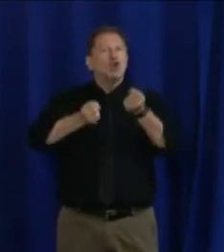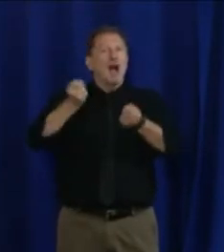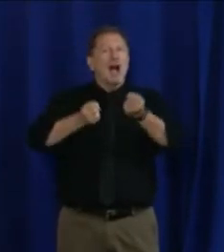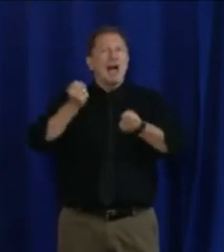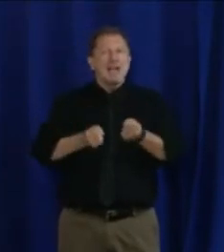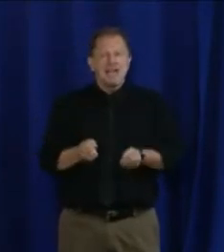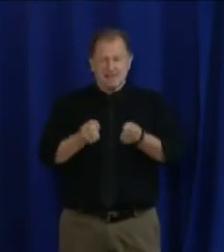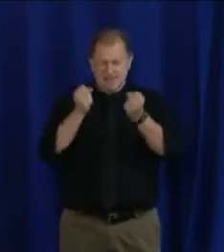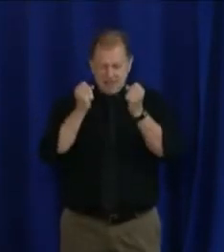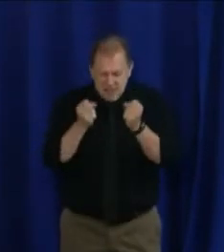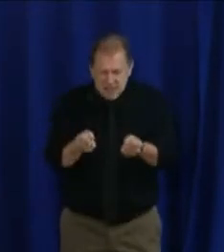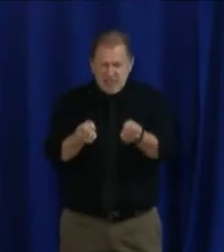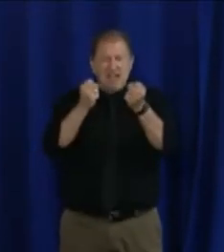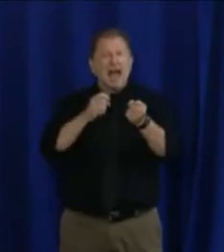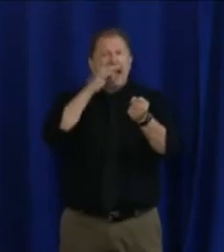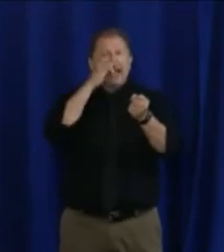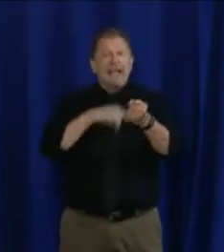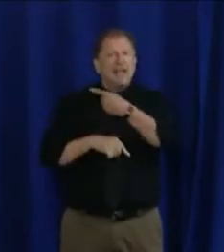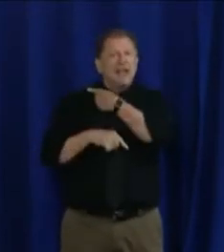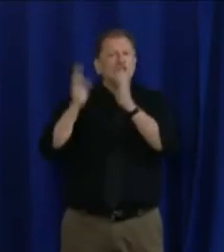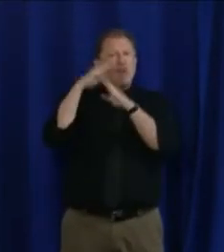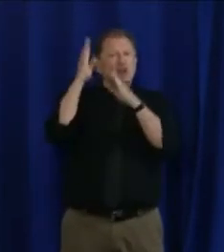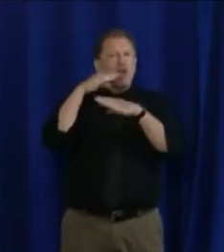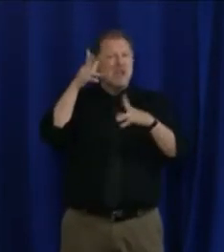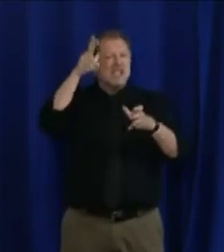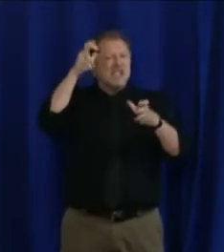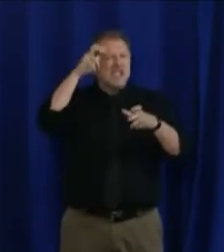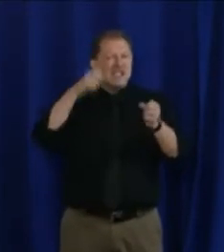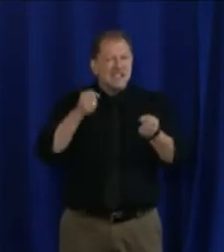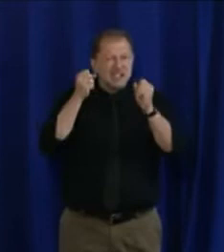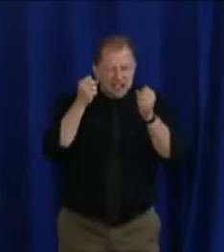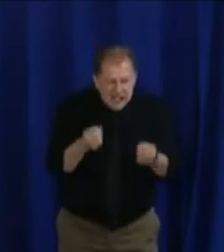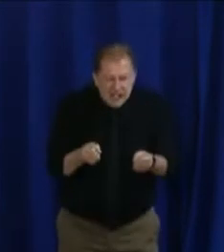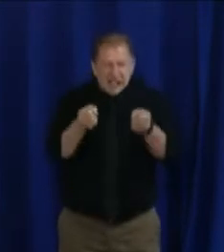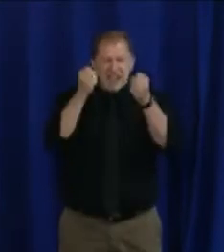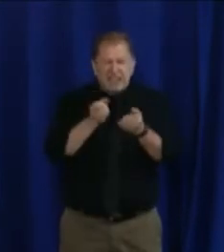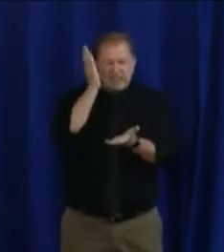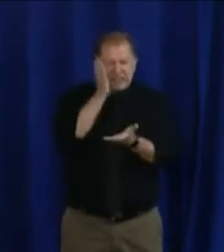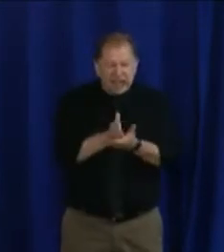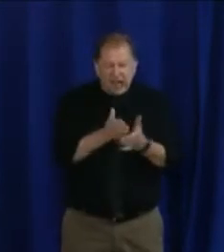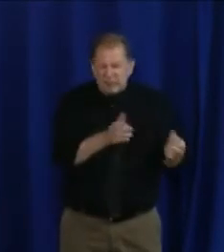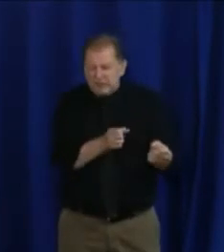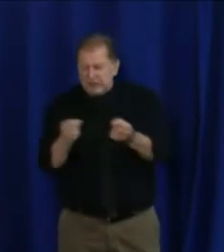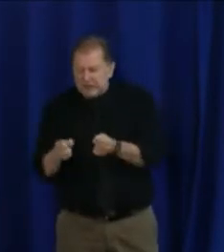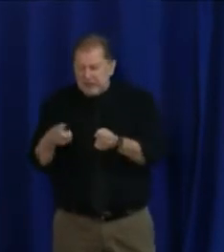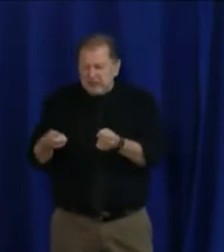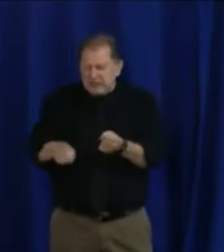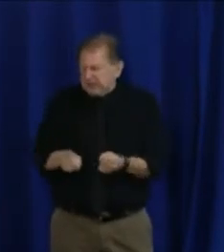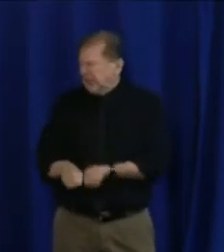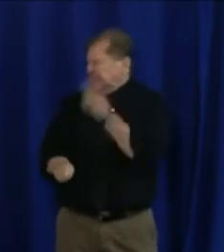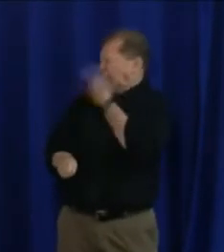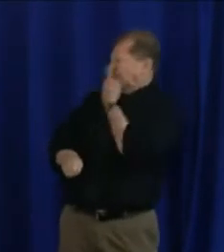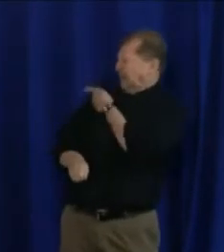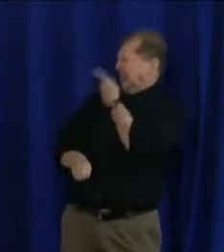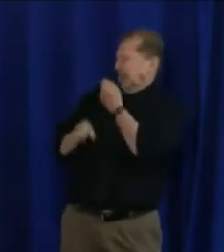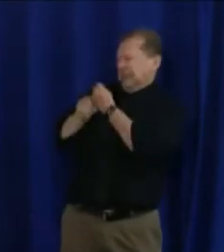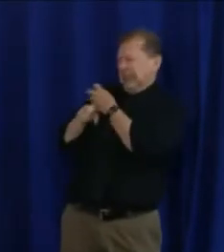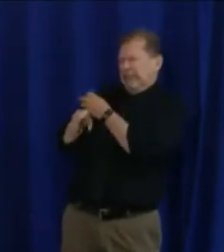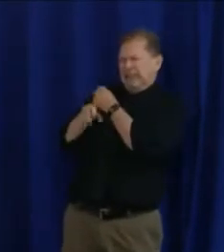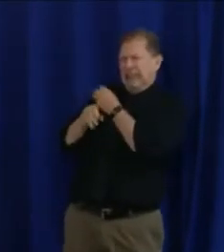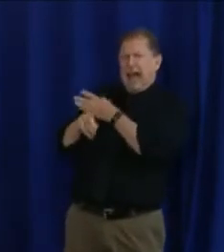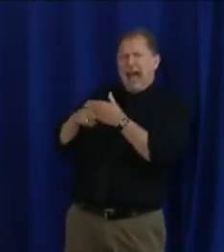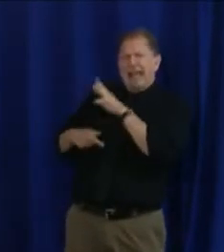actually worse. I won't just turn the car around. I'm going to shut it off. I'm going to kick you out and I'm going to make you walk